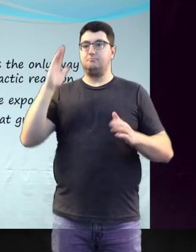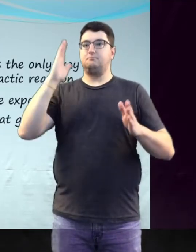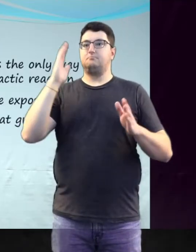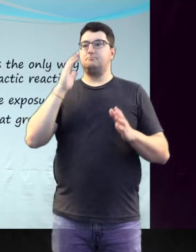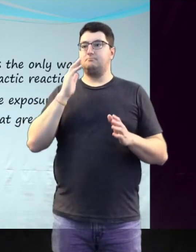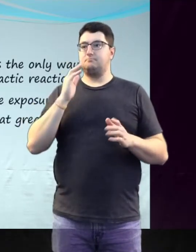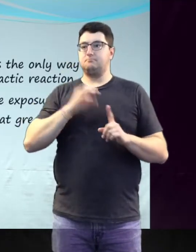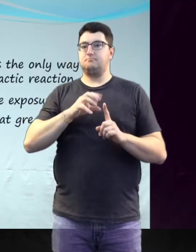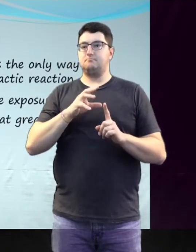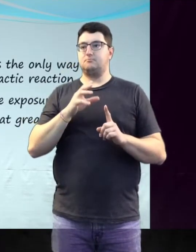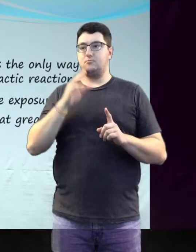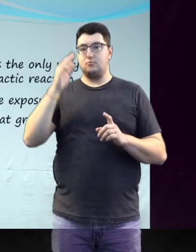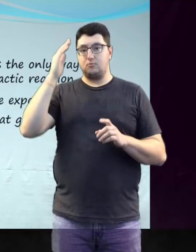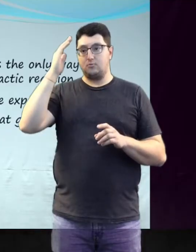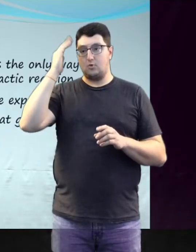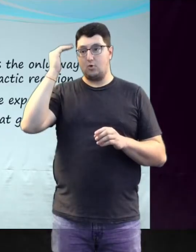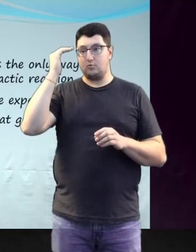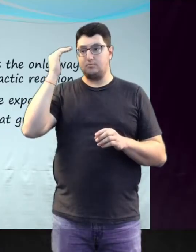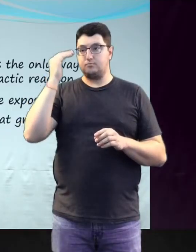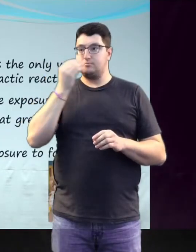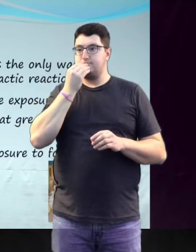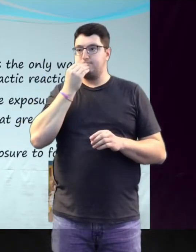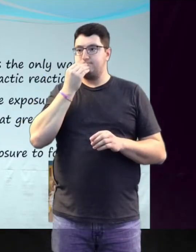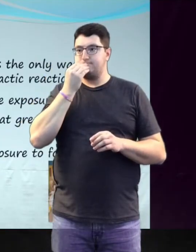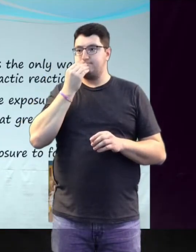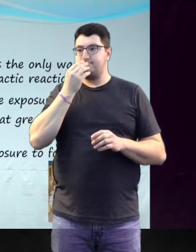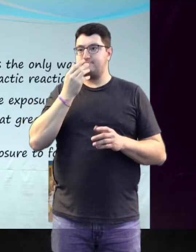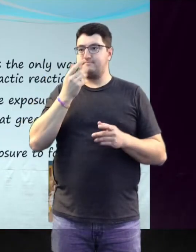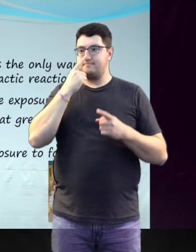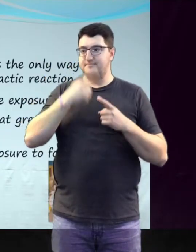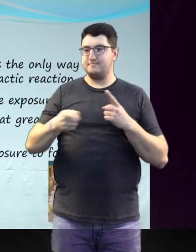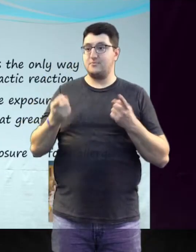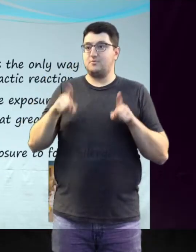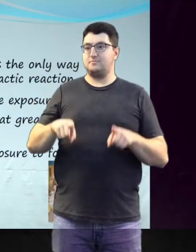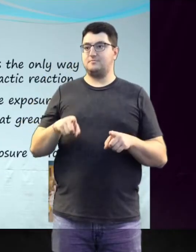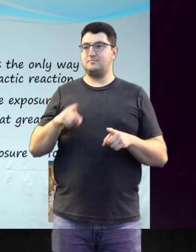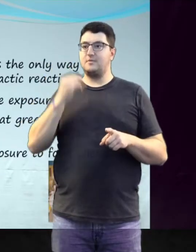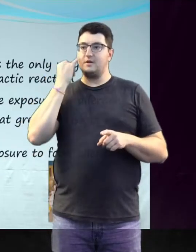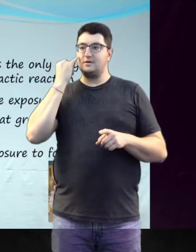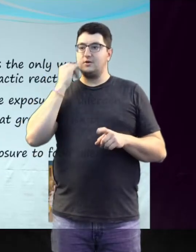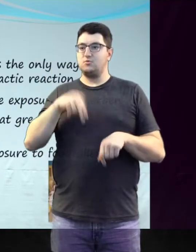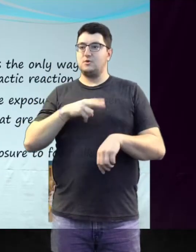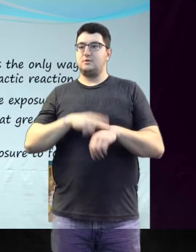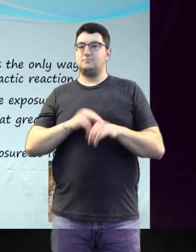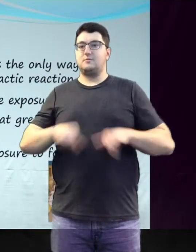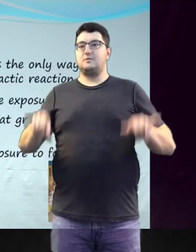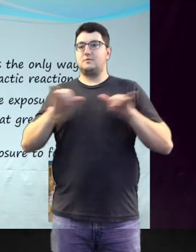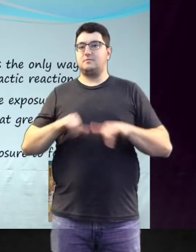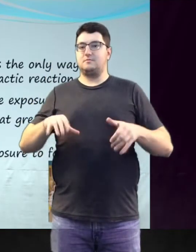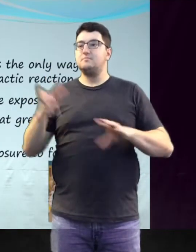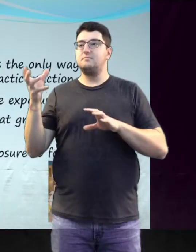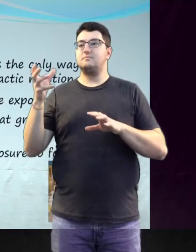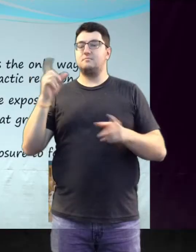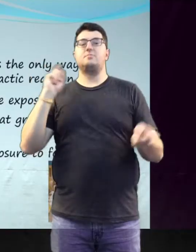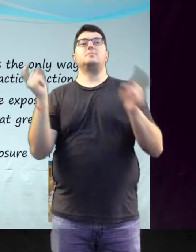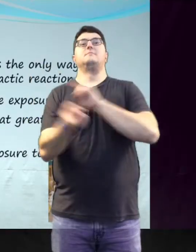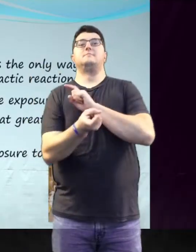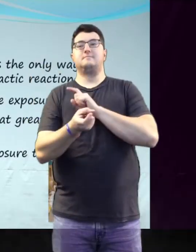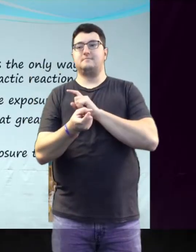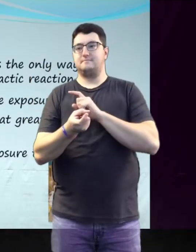of accidental exposure. The greatest risk of exposure to food allergens occurs when normal routines are interrupted,